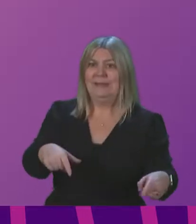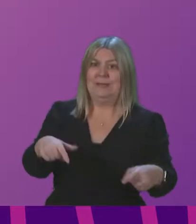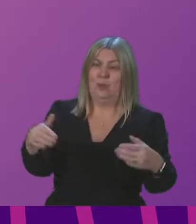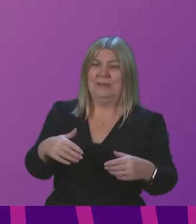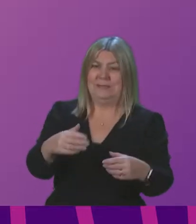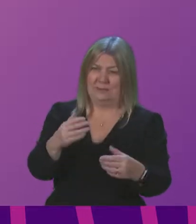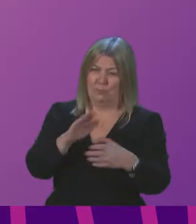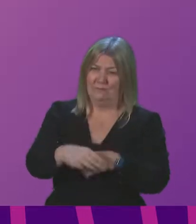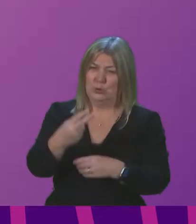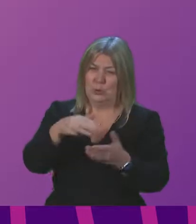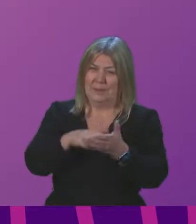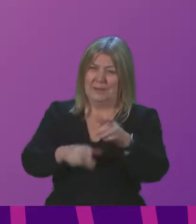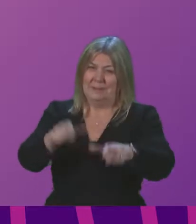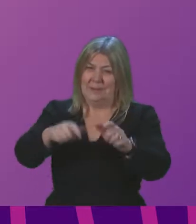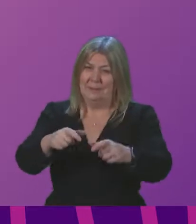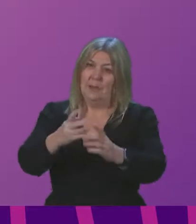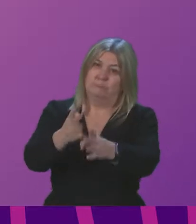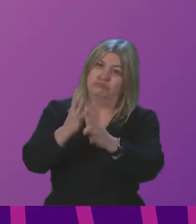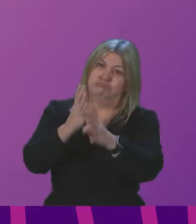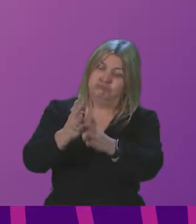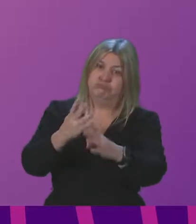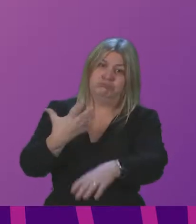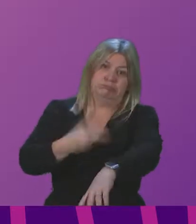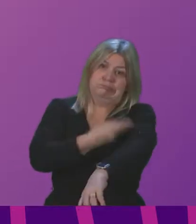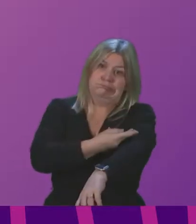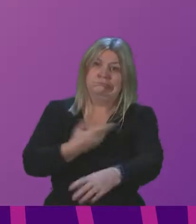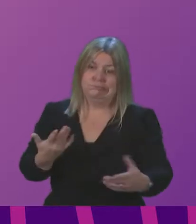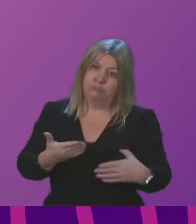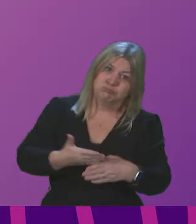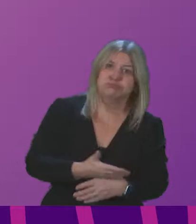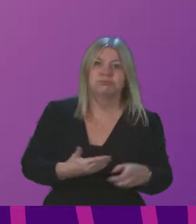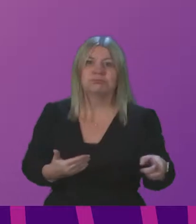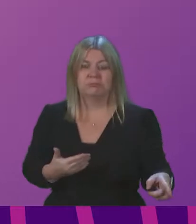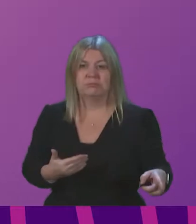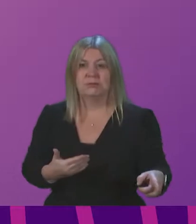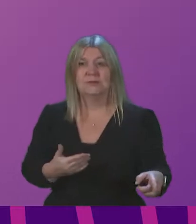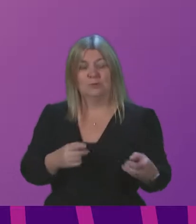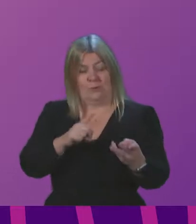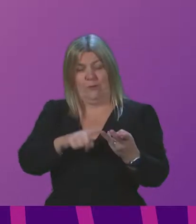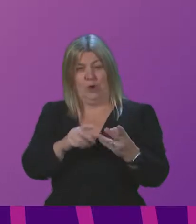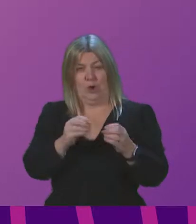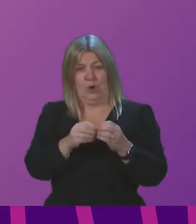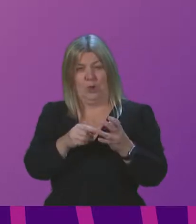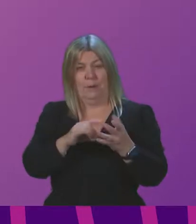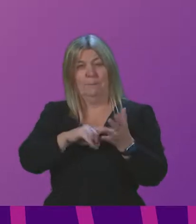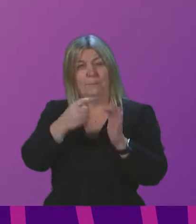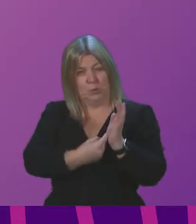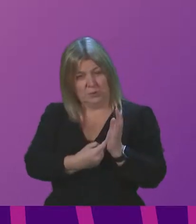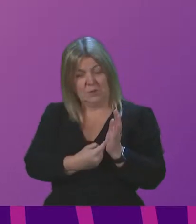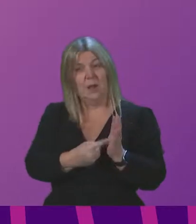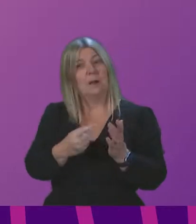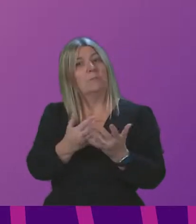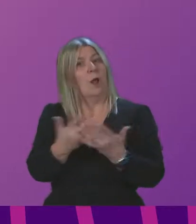receive one, and something like 280,000 people have yet to receive their second vaccination. So let me thank the